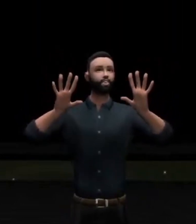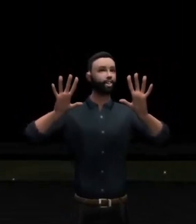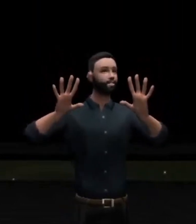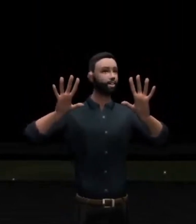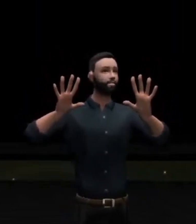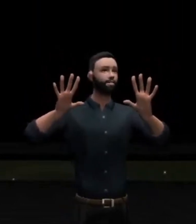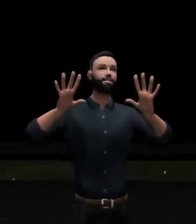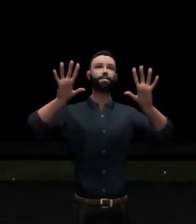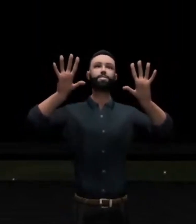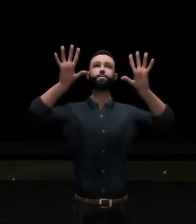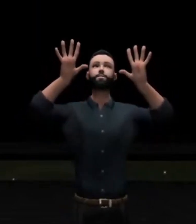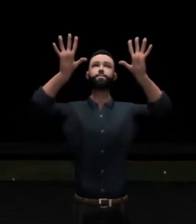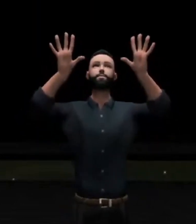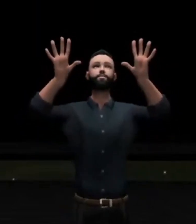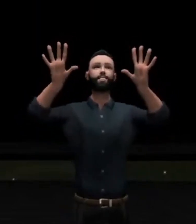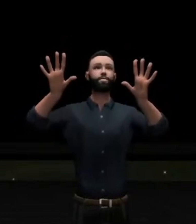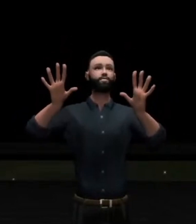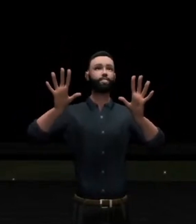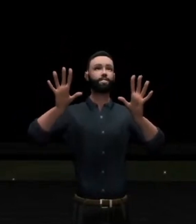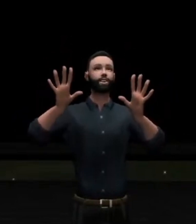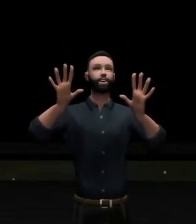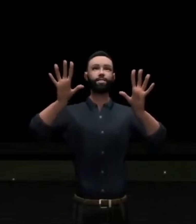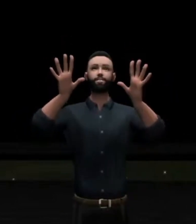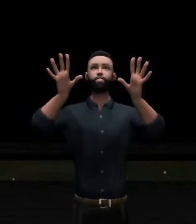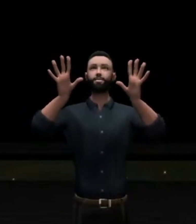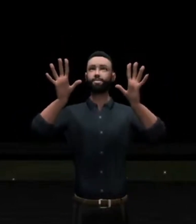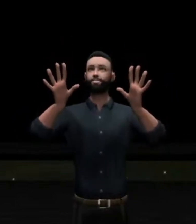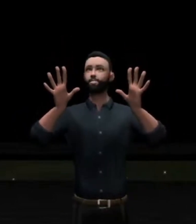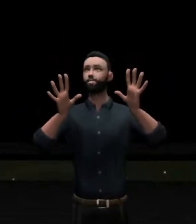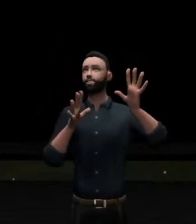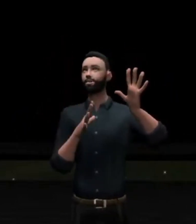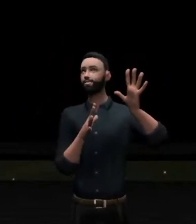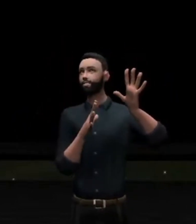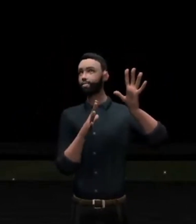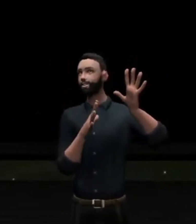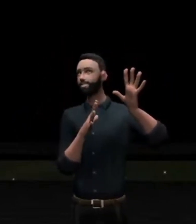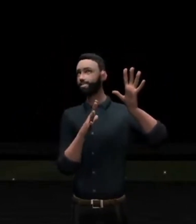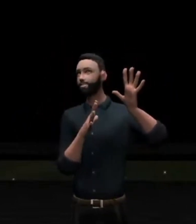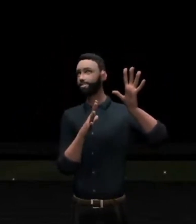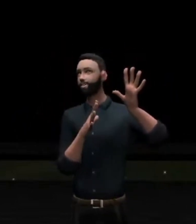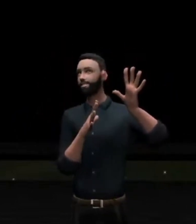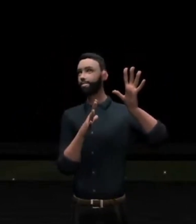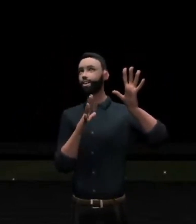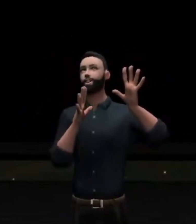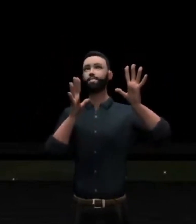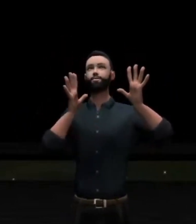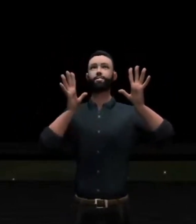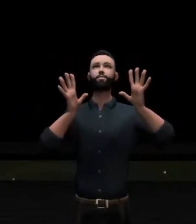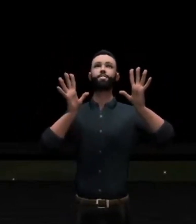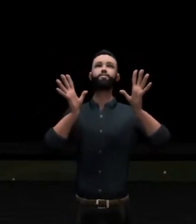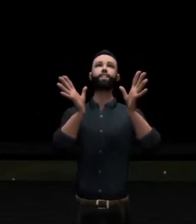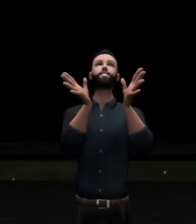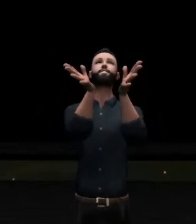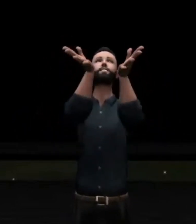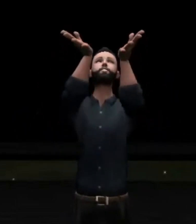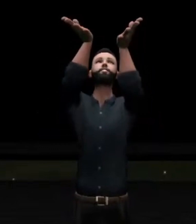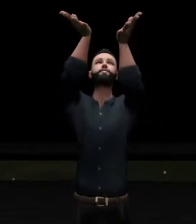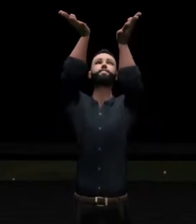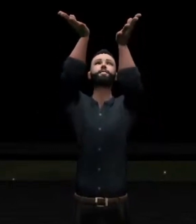response is one of falling on your knees, thankful to God that Jesus would do this for the likes of sinners like you and I. Your